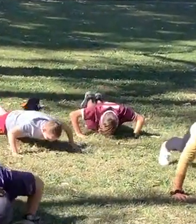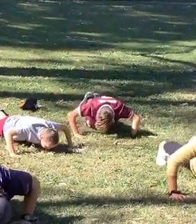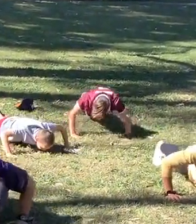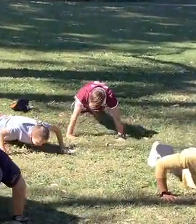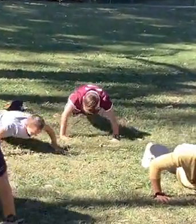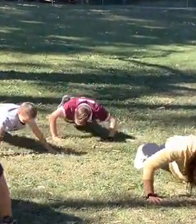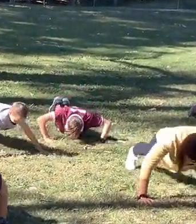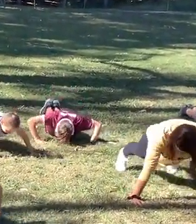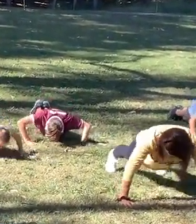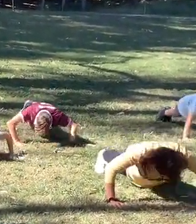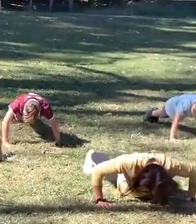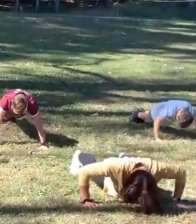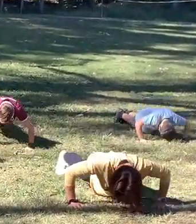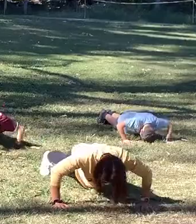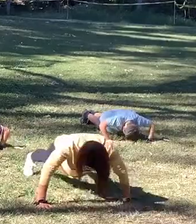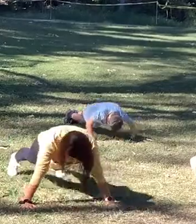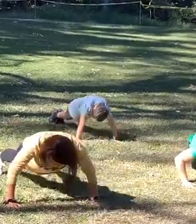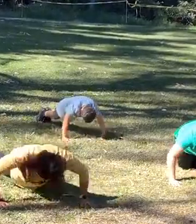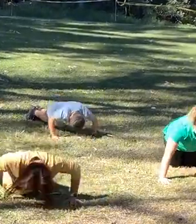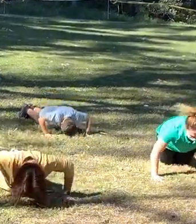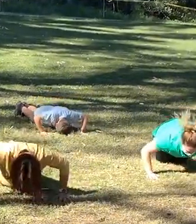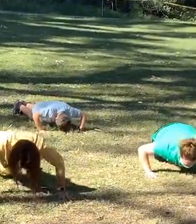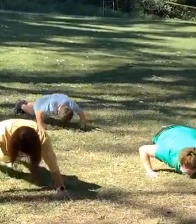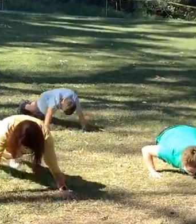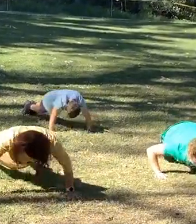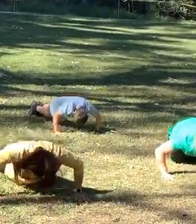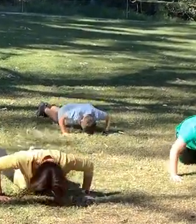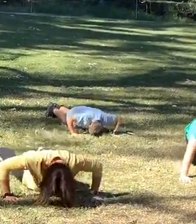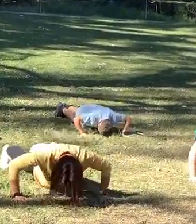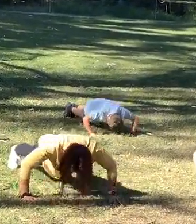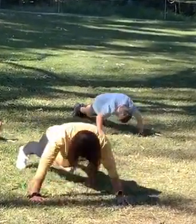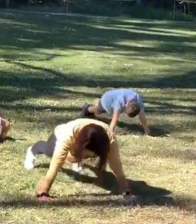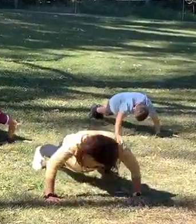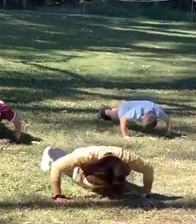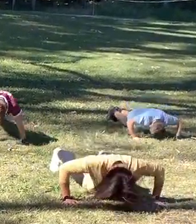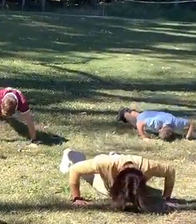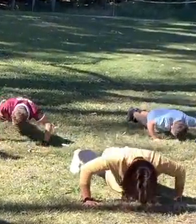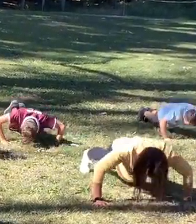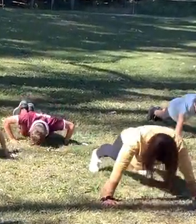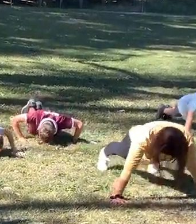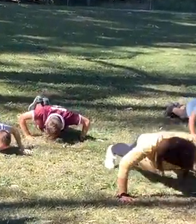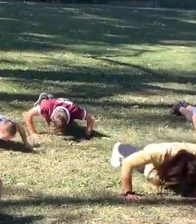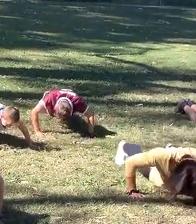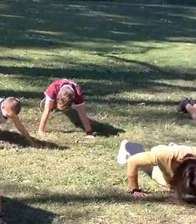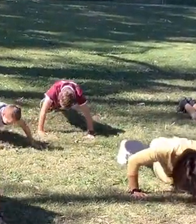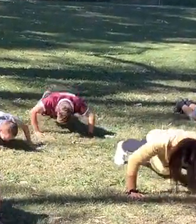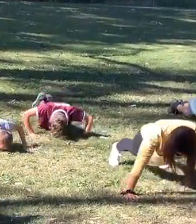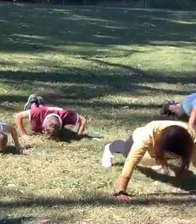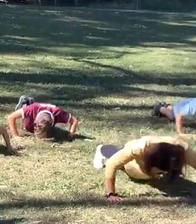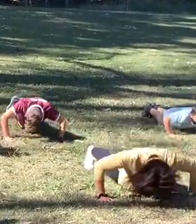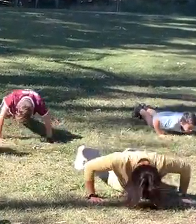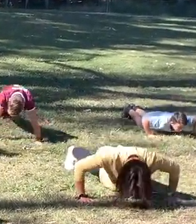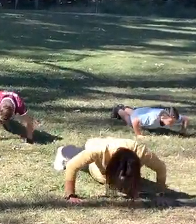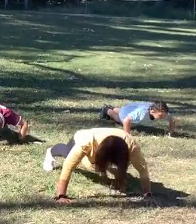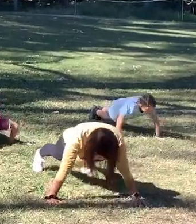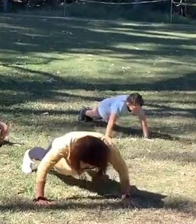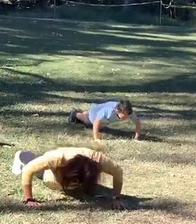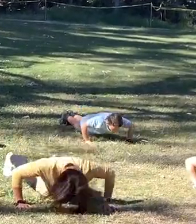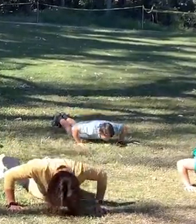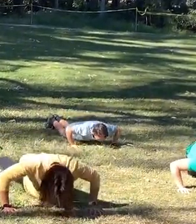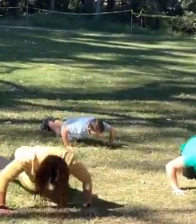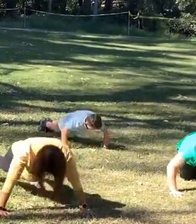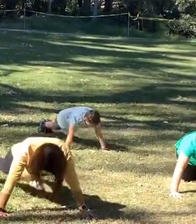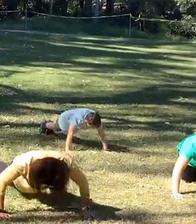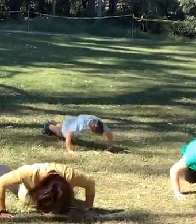two, three, four, five, six, seven, eight,